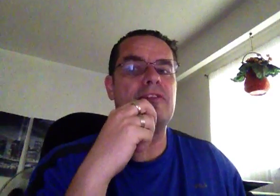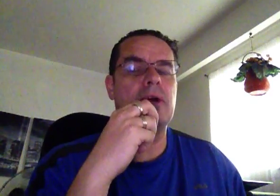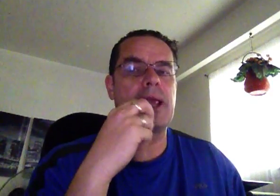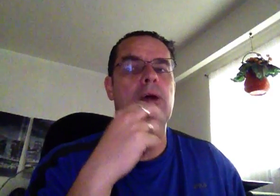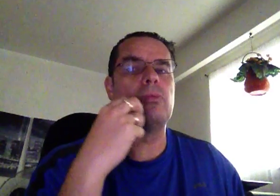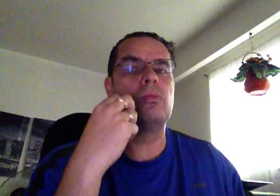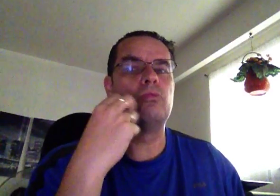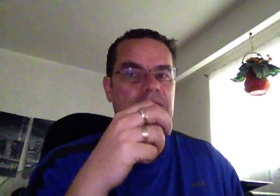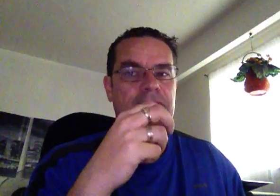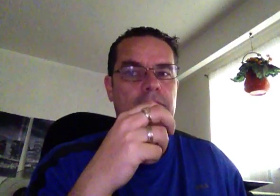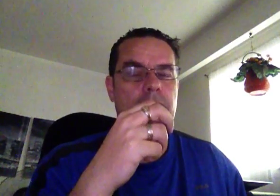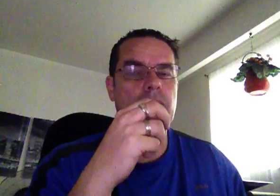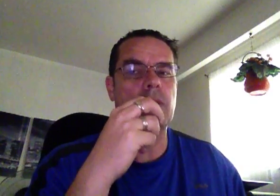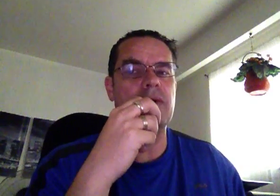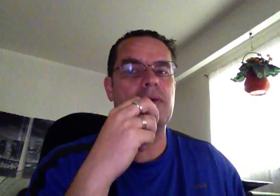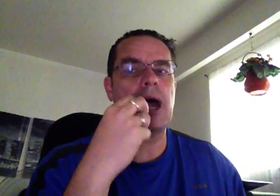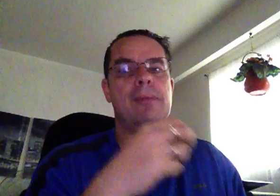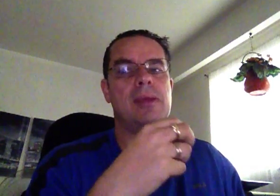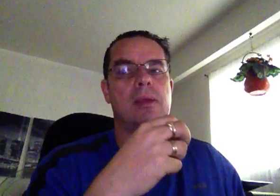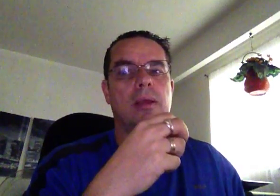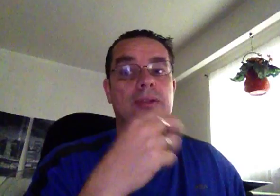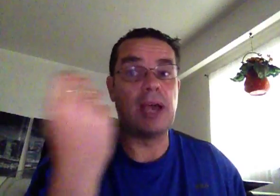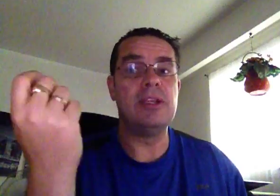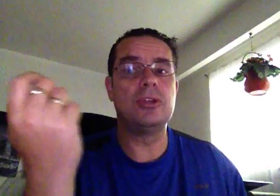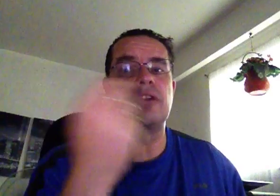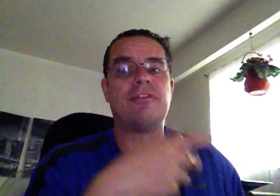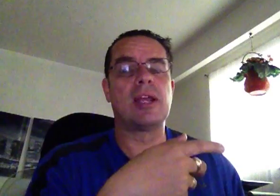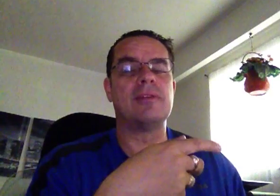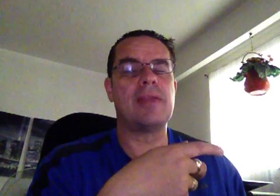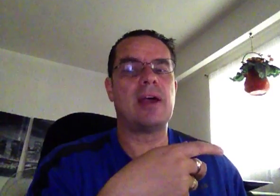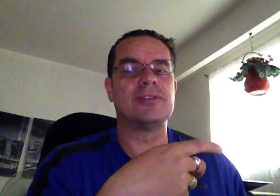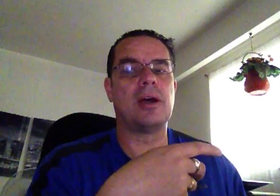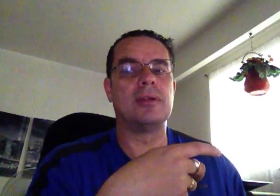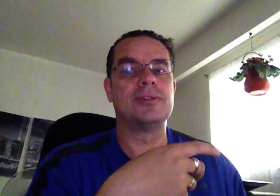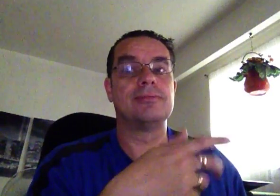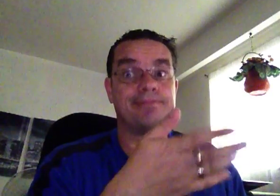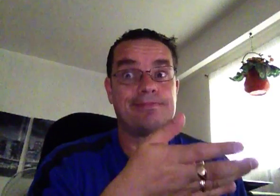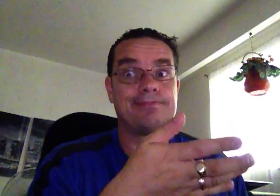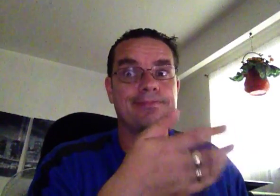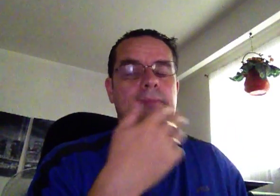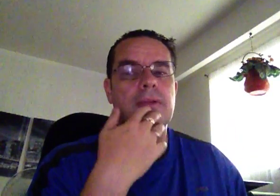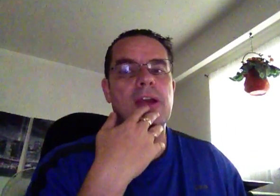account registered with IB. So, means you've got to fork out $10,000, right?